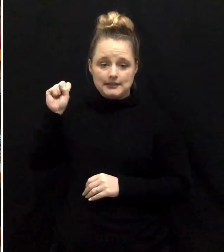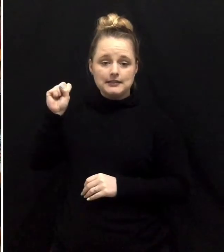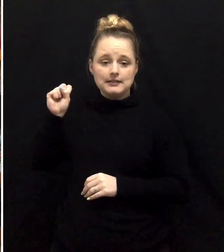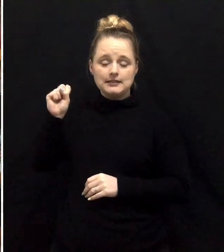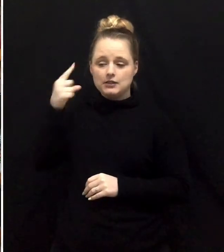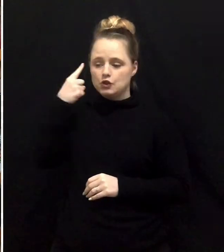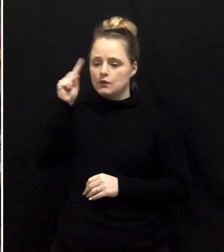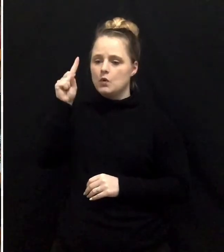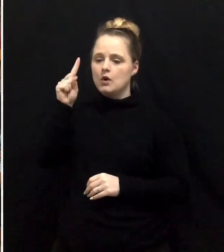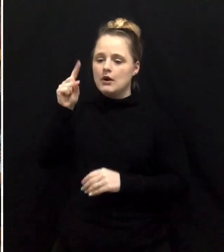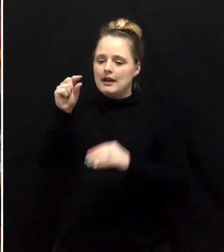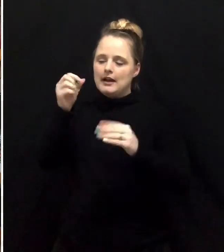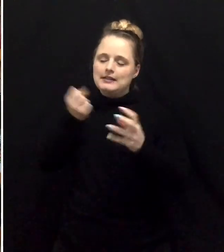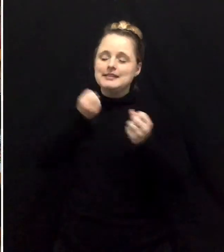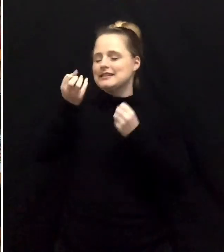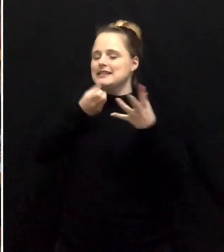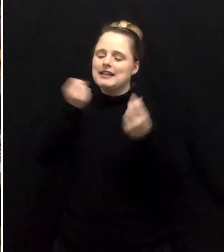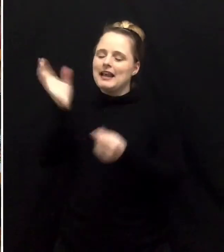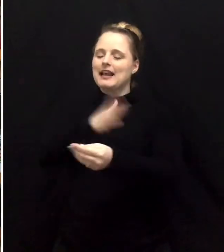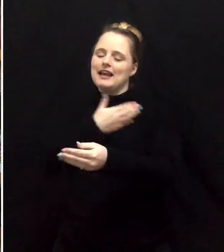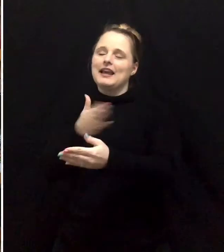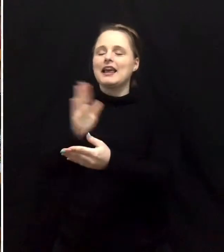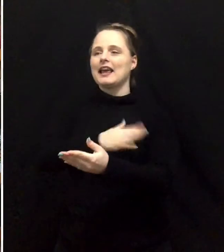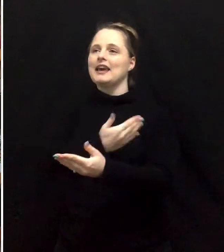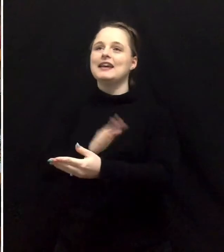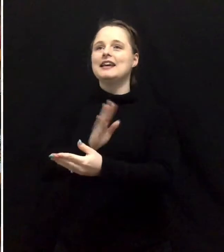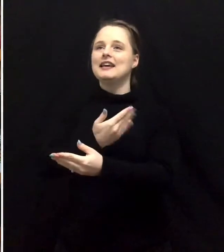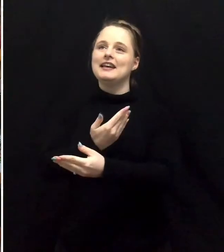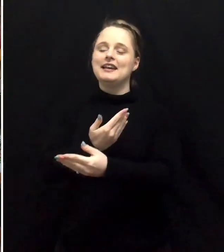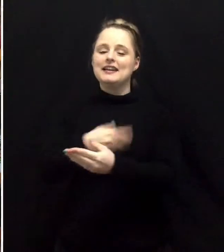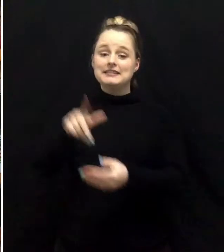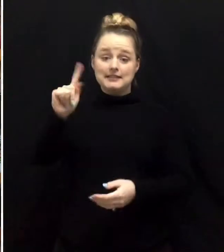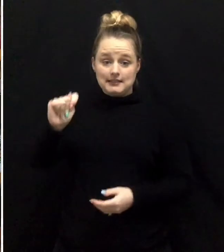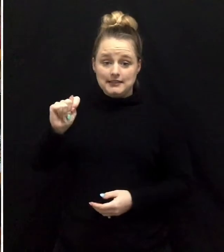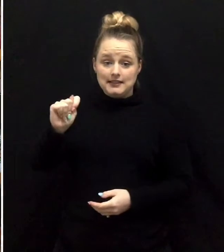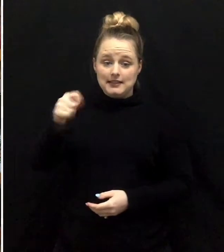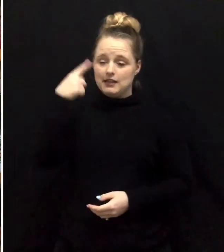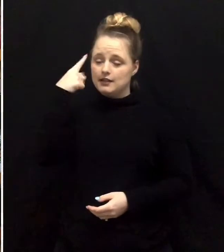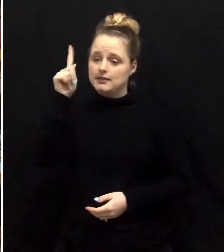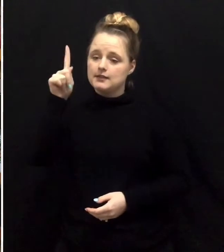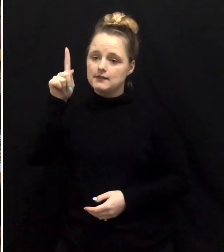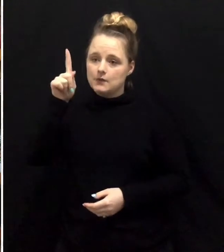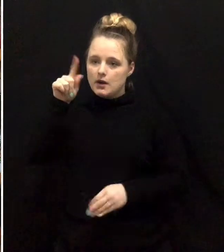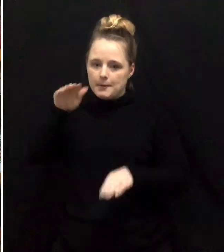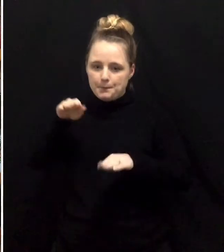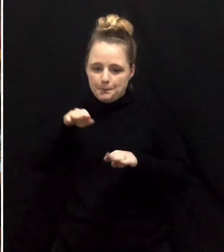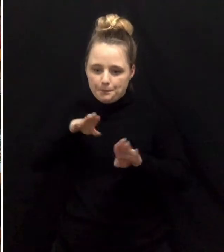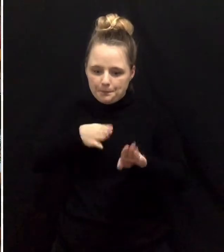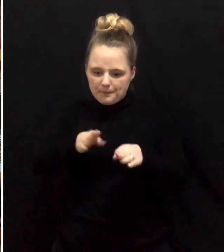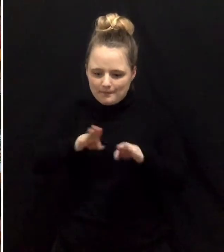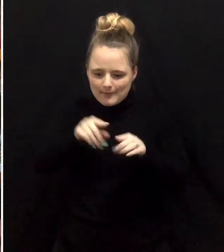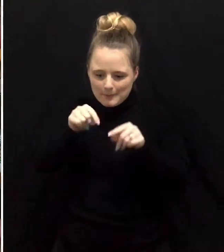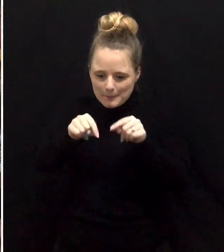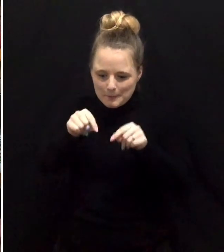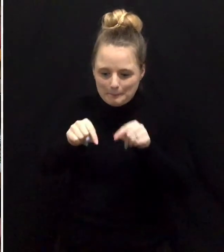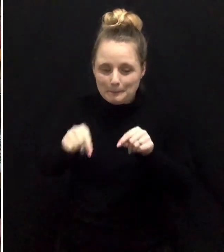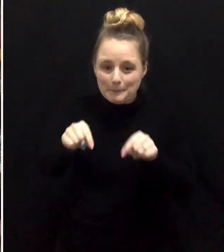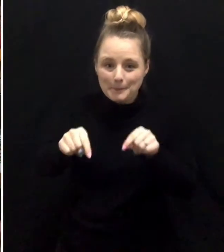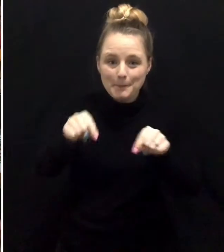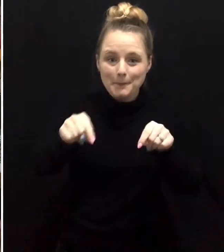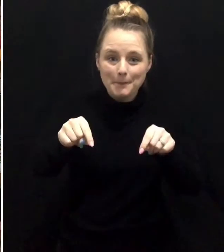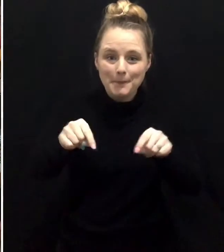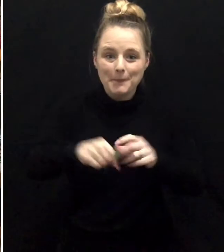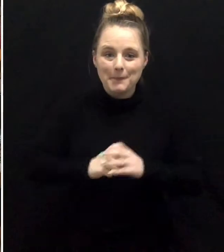S is for tipped. T is for tiptoe.